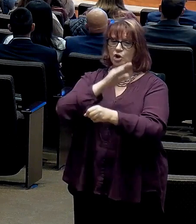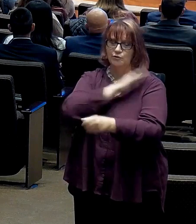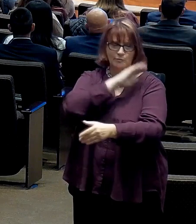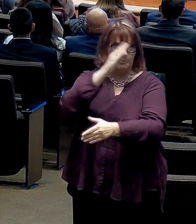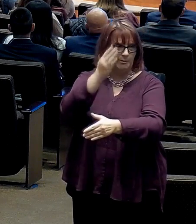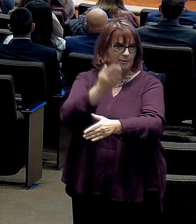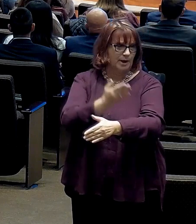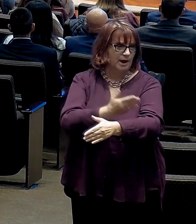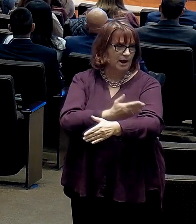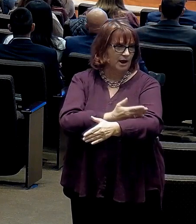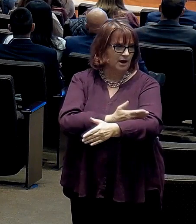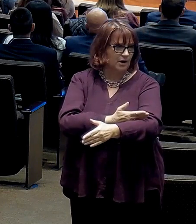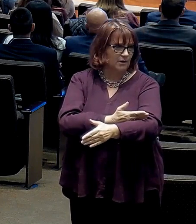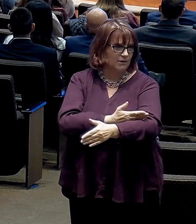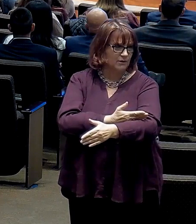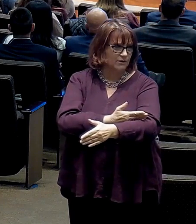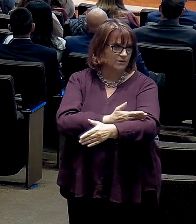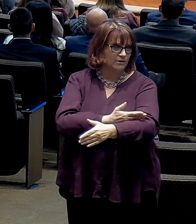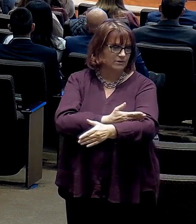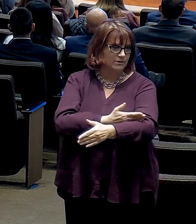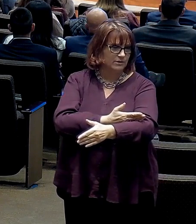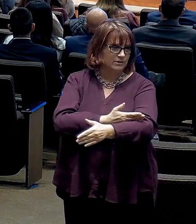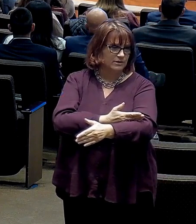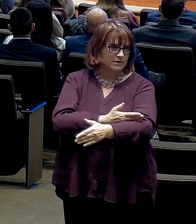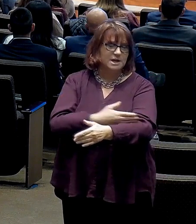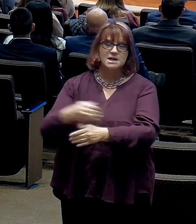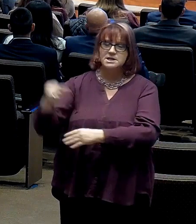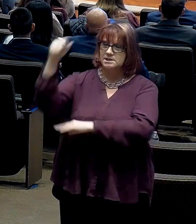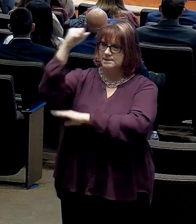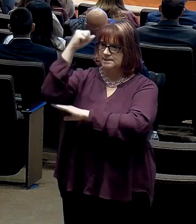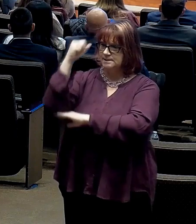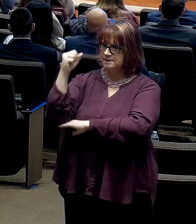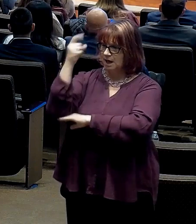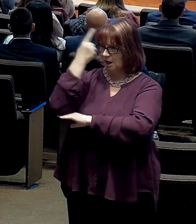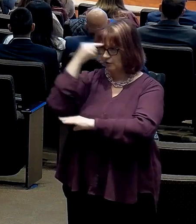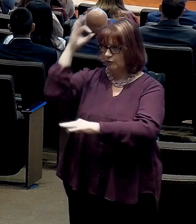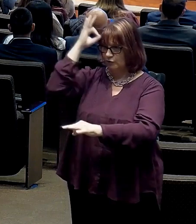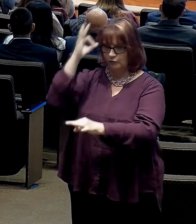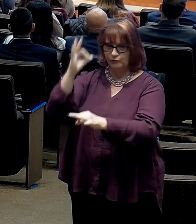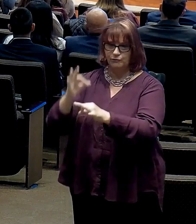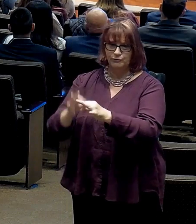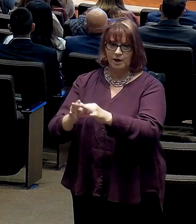Stand for the faith, having no need for apology.